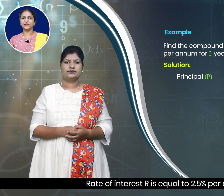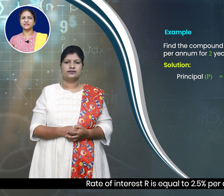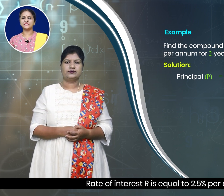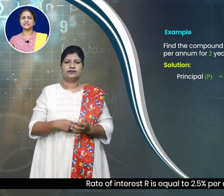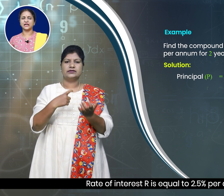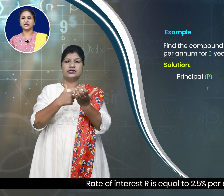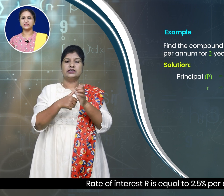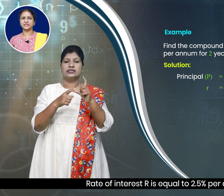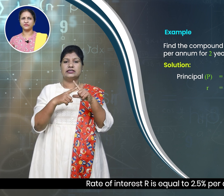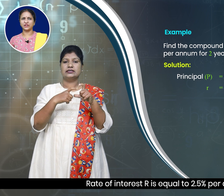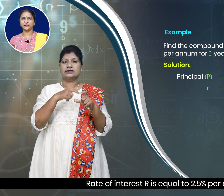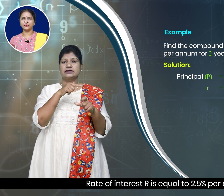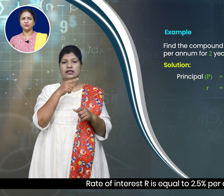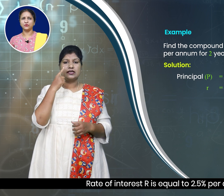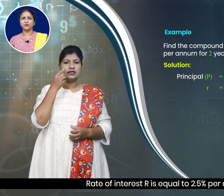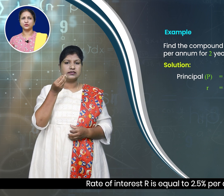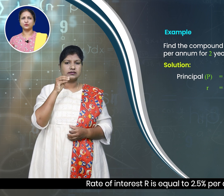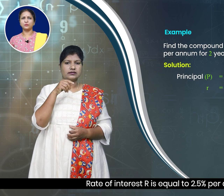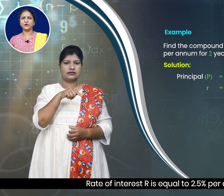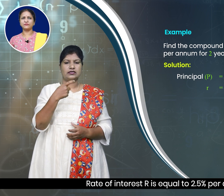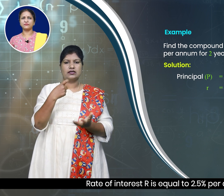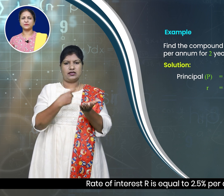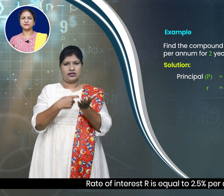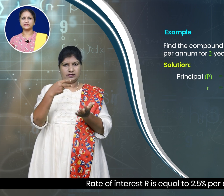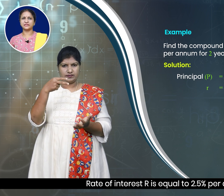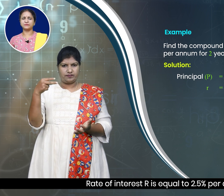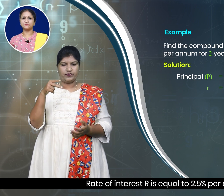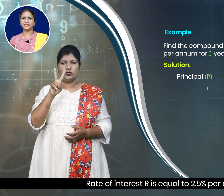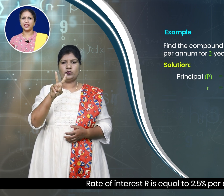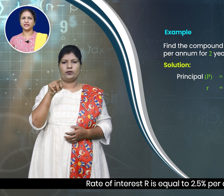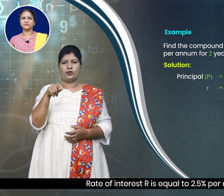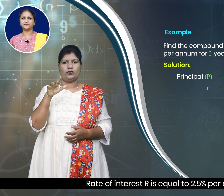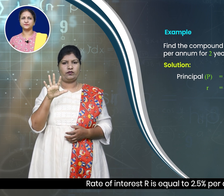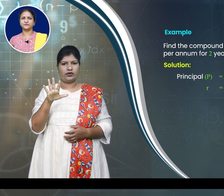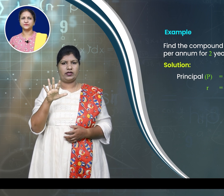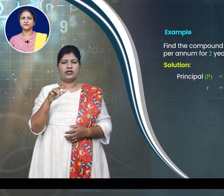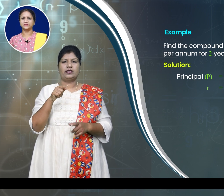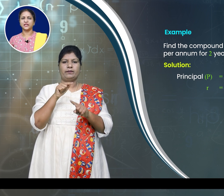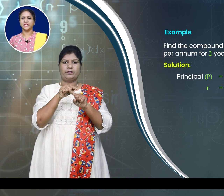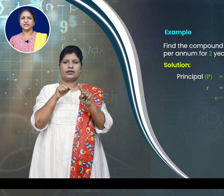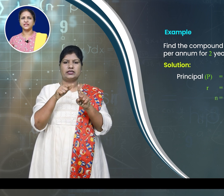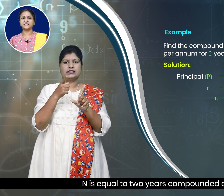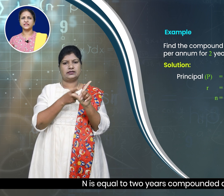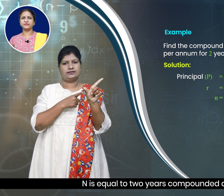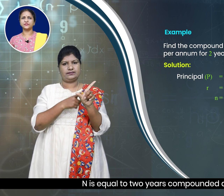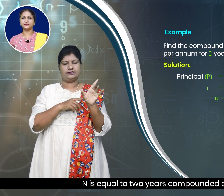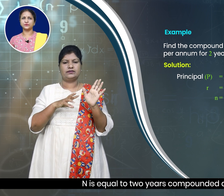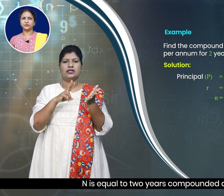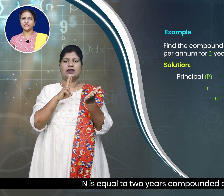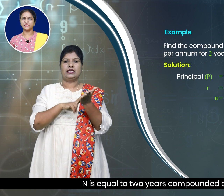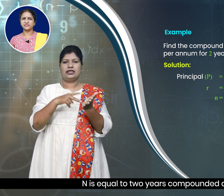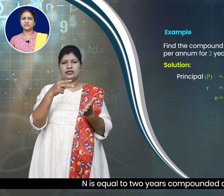interest R is equal to 2.5 percent per annum. N is equal to 2.5 percent